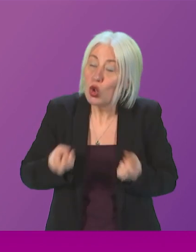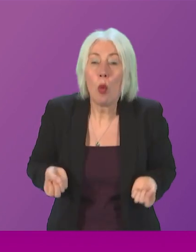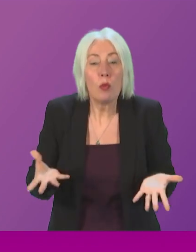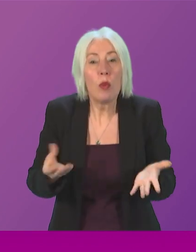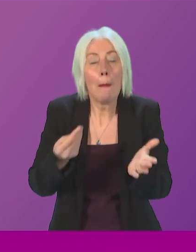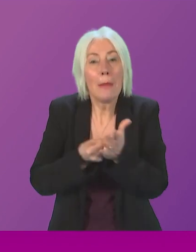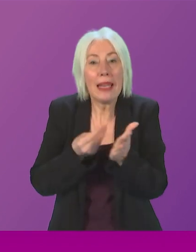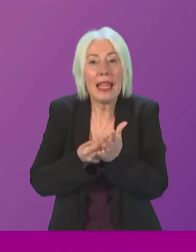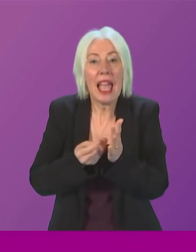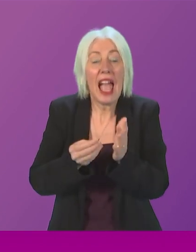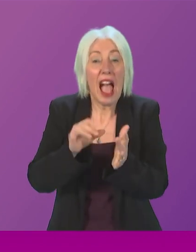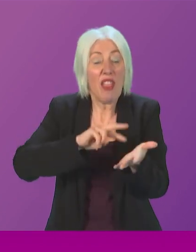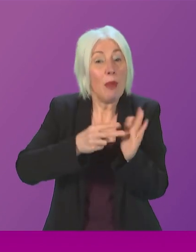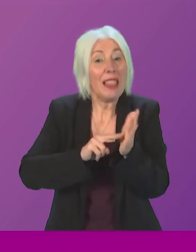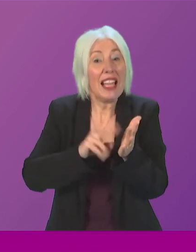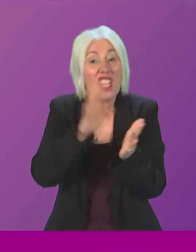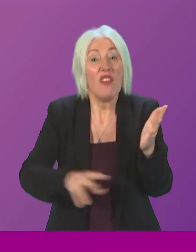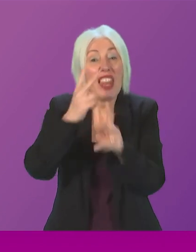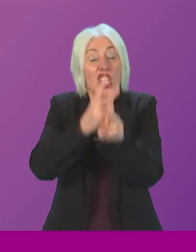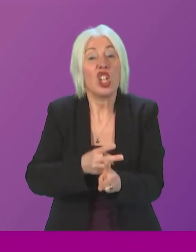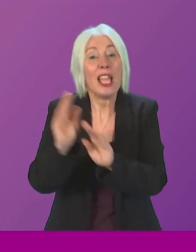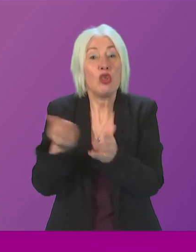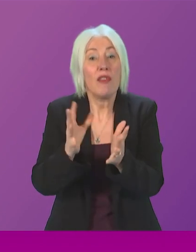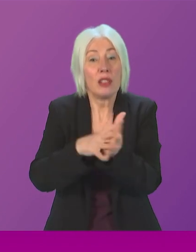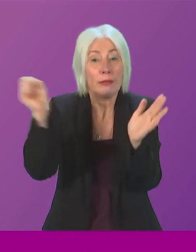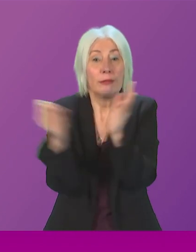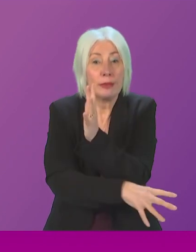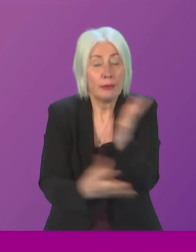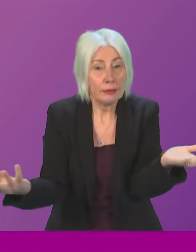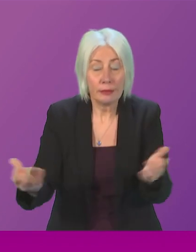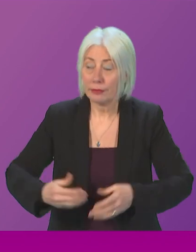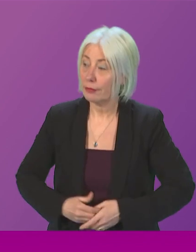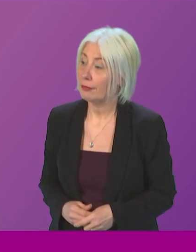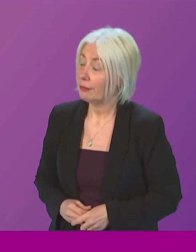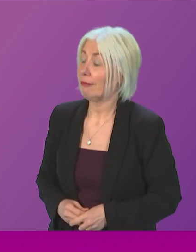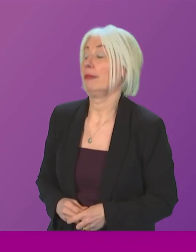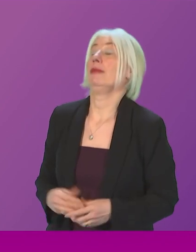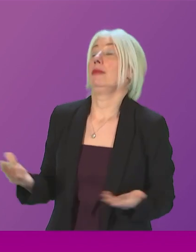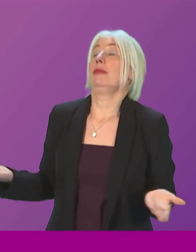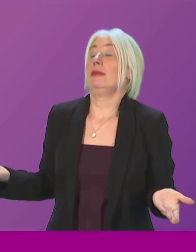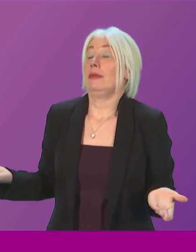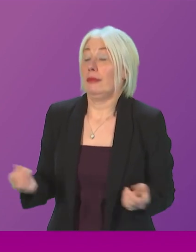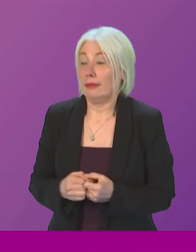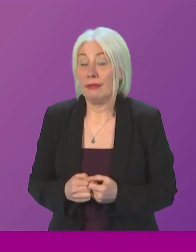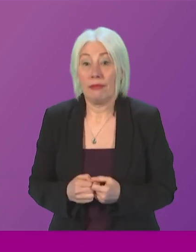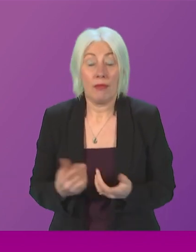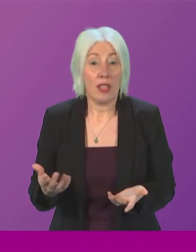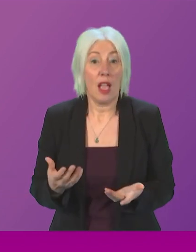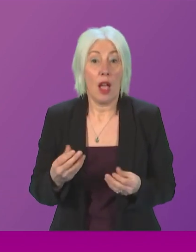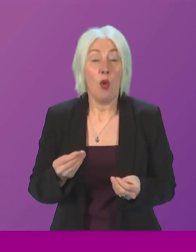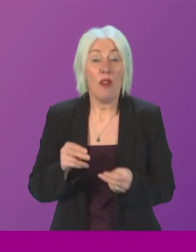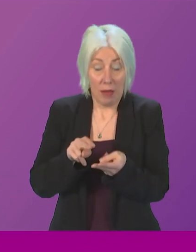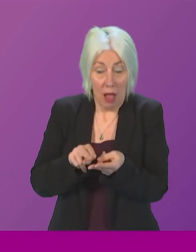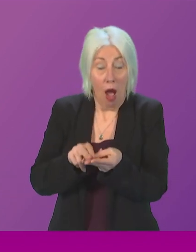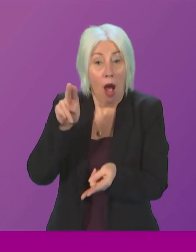scrap these plans altogether? First Minister. Quite incredible planning officer that when we have given a pay